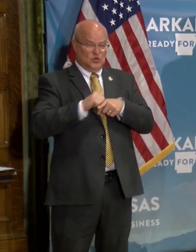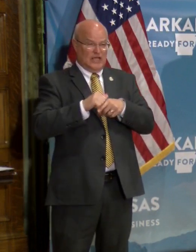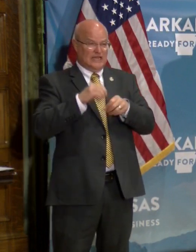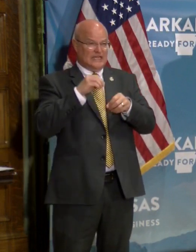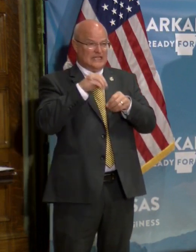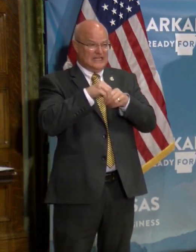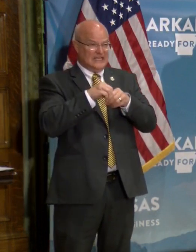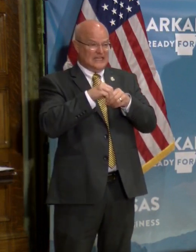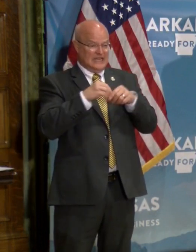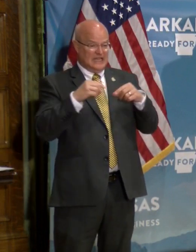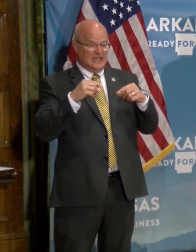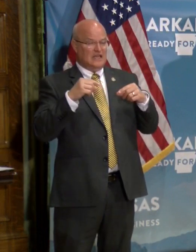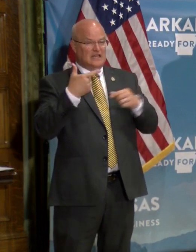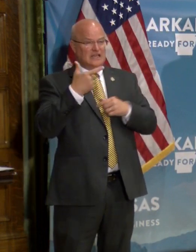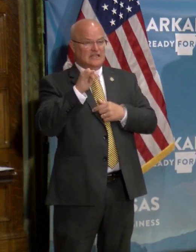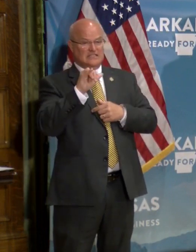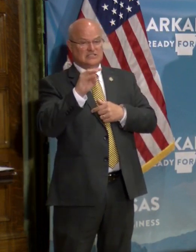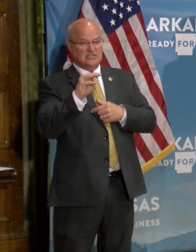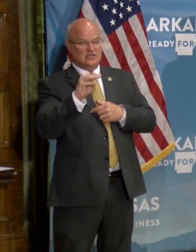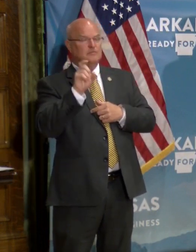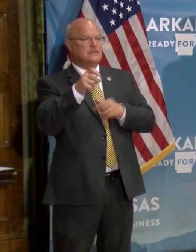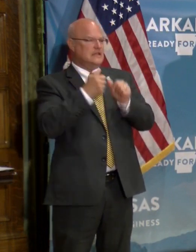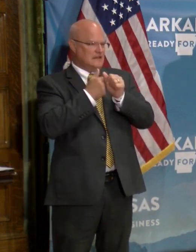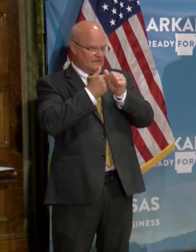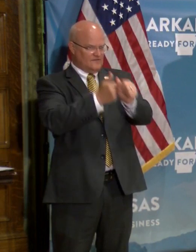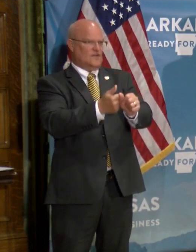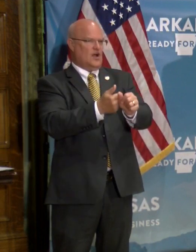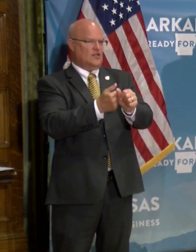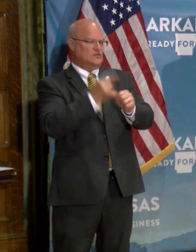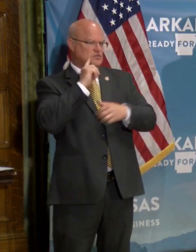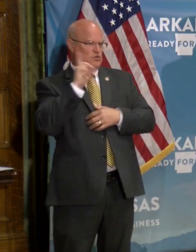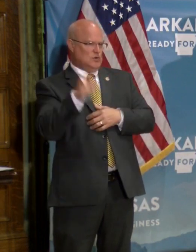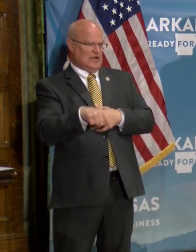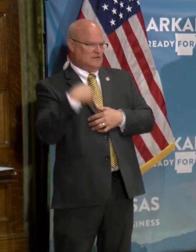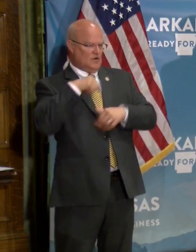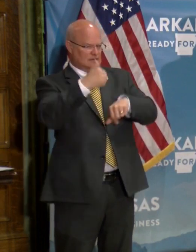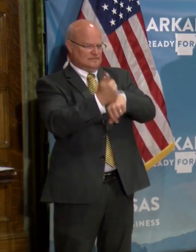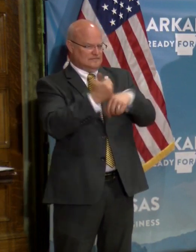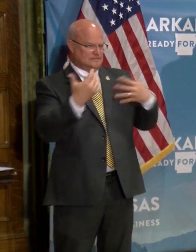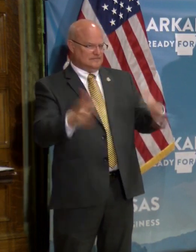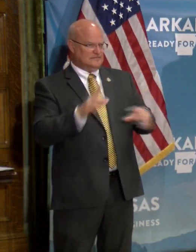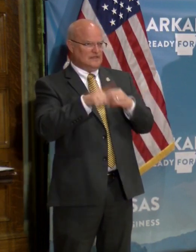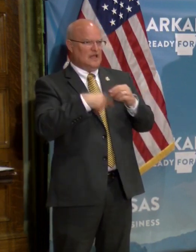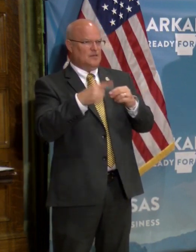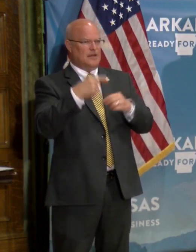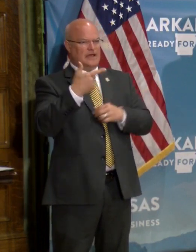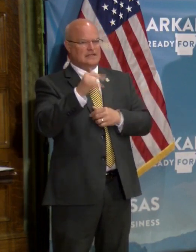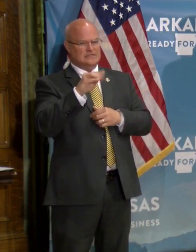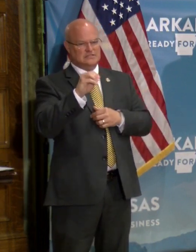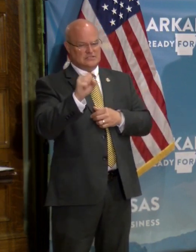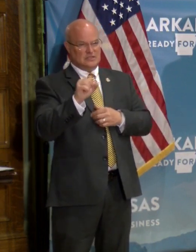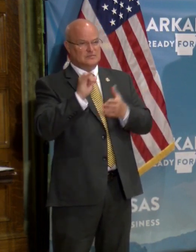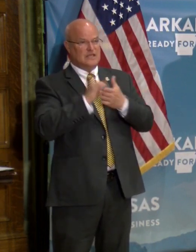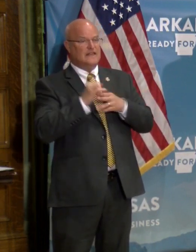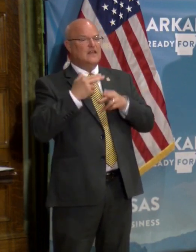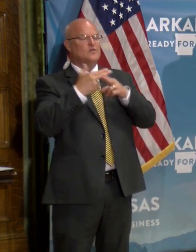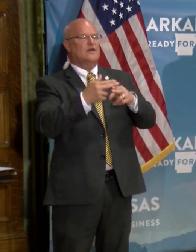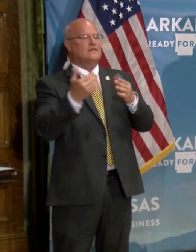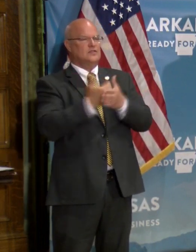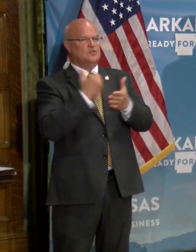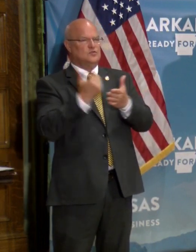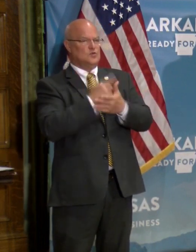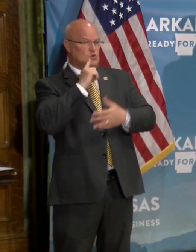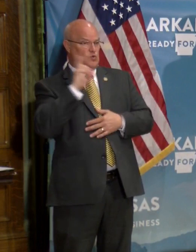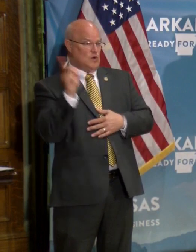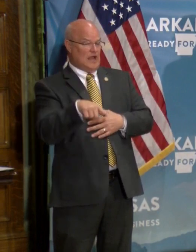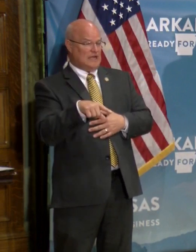in a, in a gym, uh, they're going to need to follow, uh, the directives that we've already put out on, on gyms. And that's referenced in this new